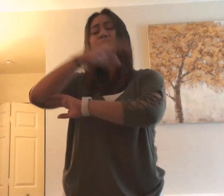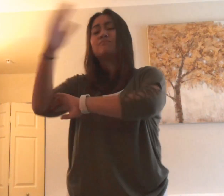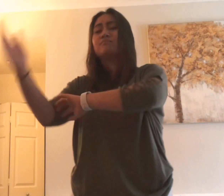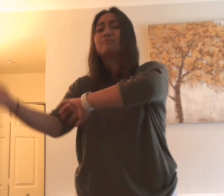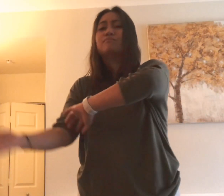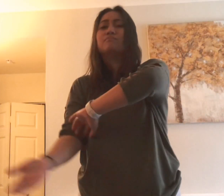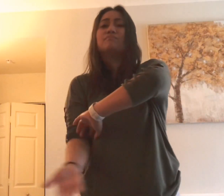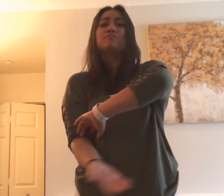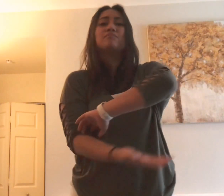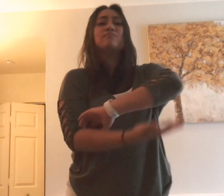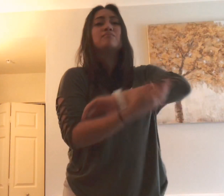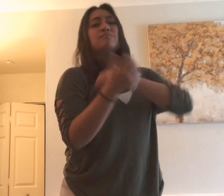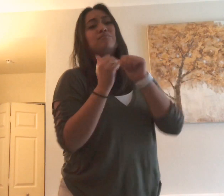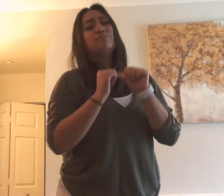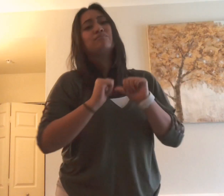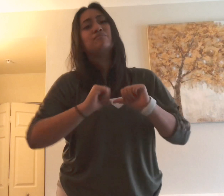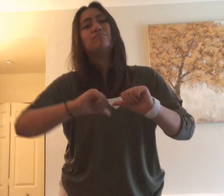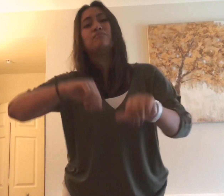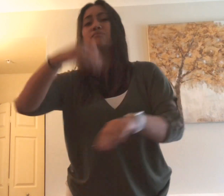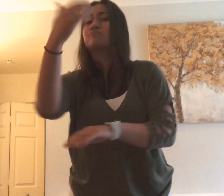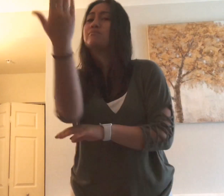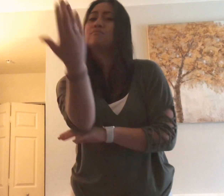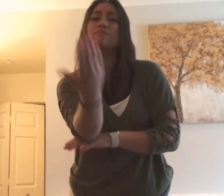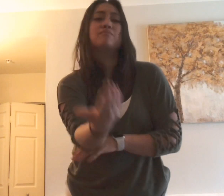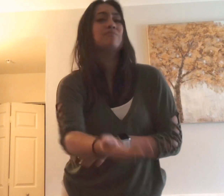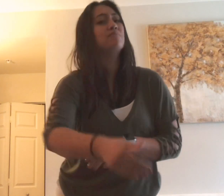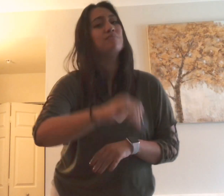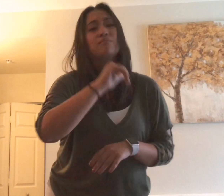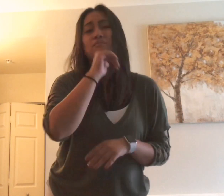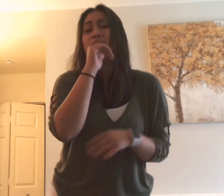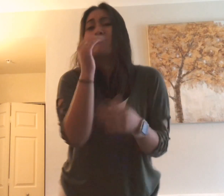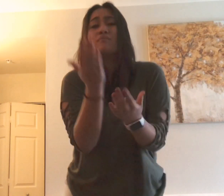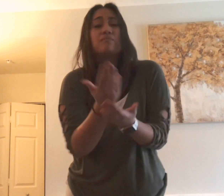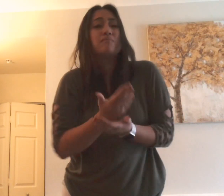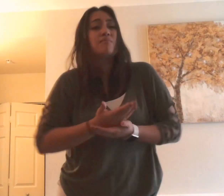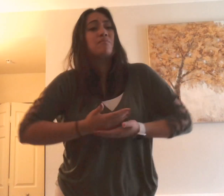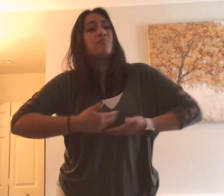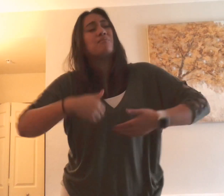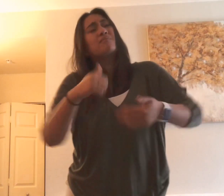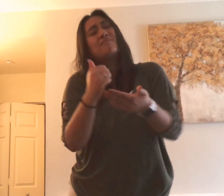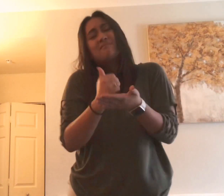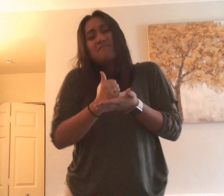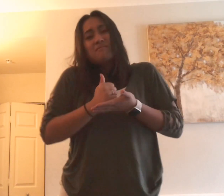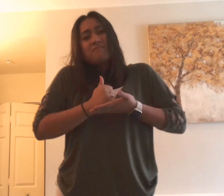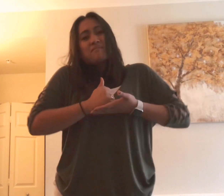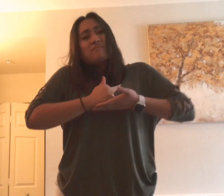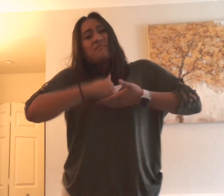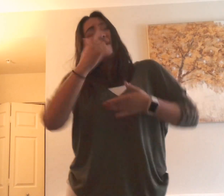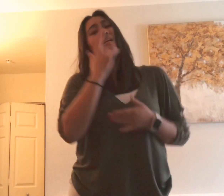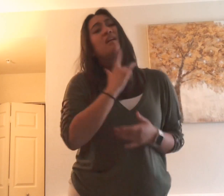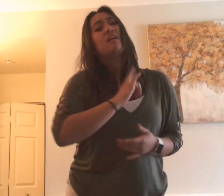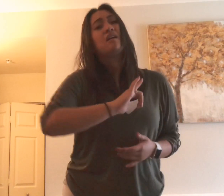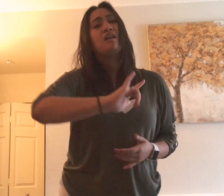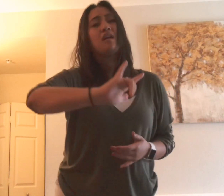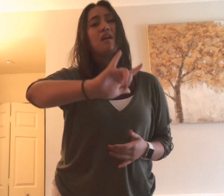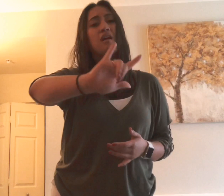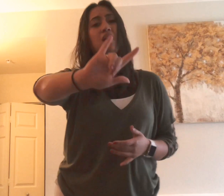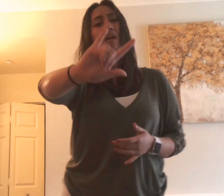into nightfall And you're not here to get me through it all I left my guard